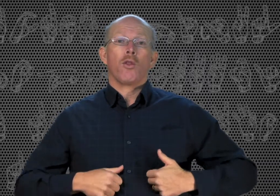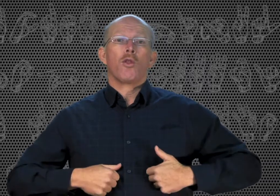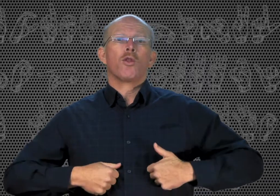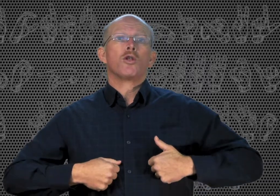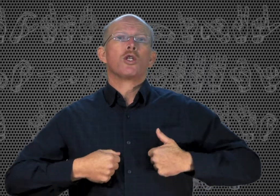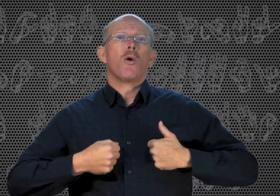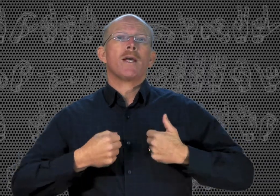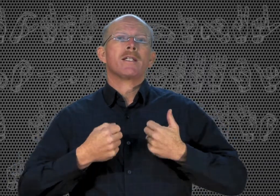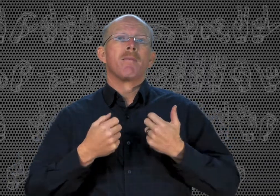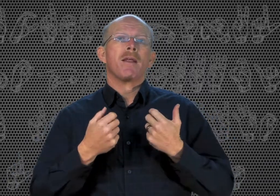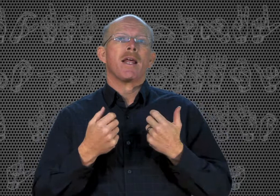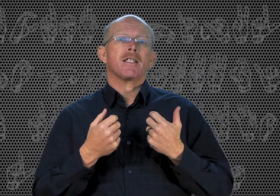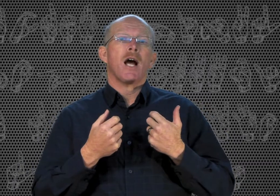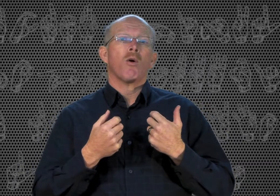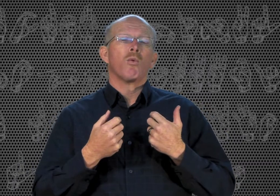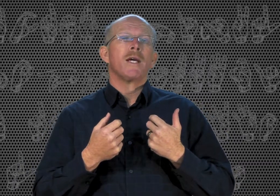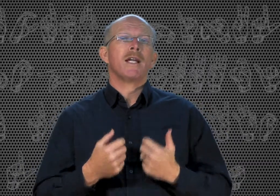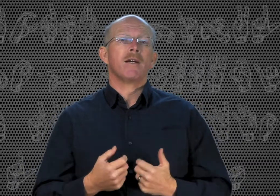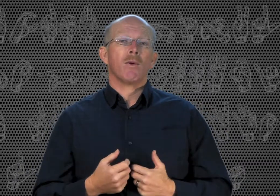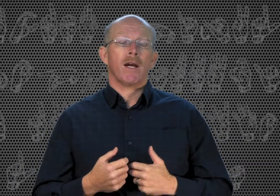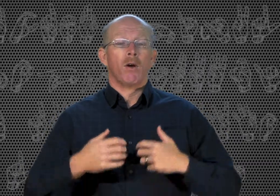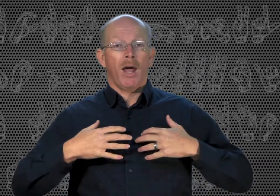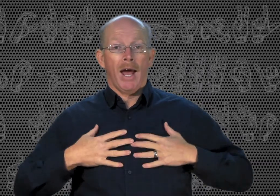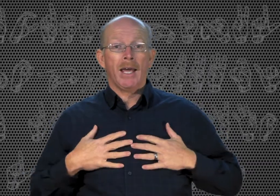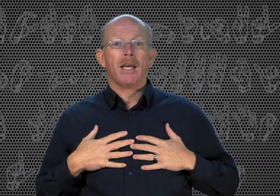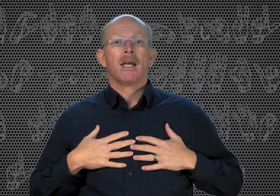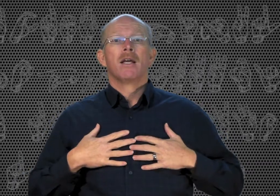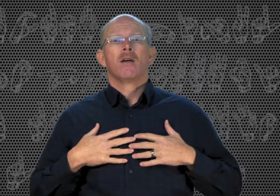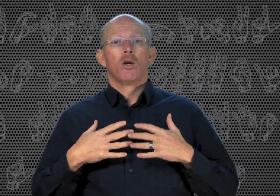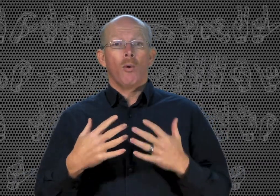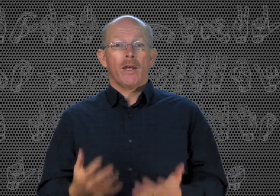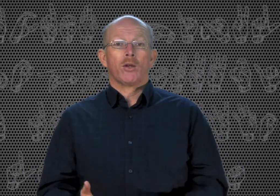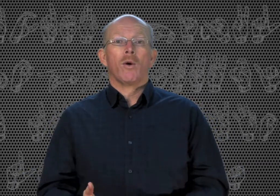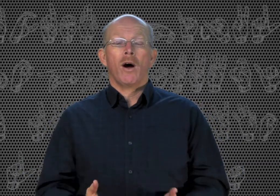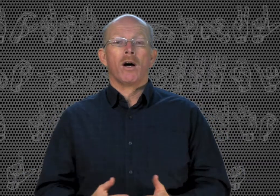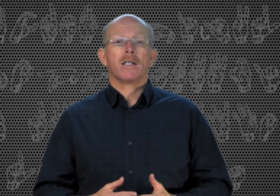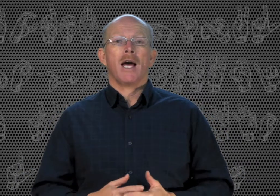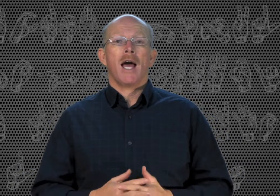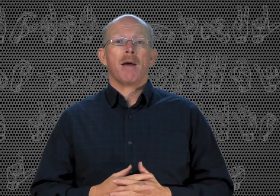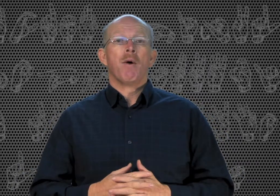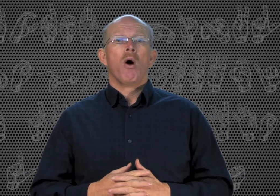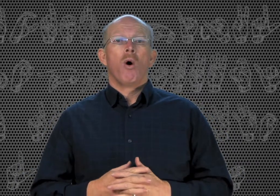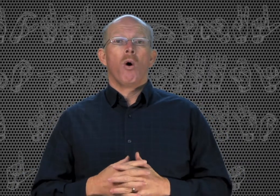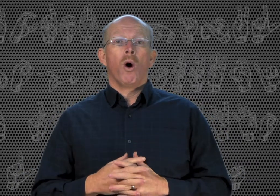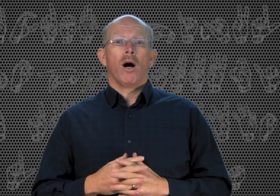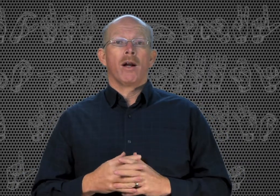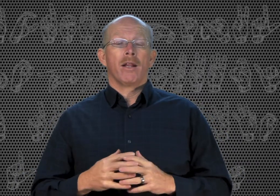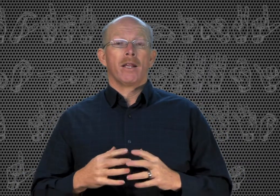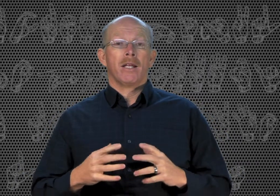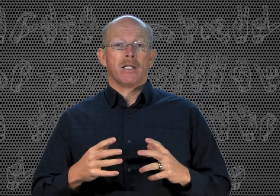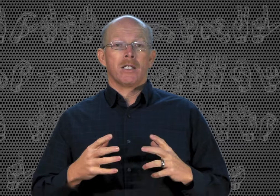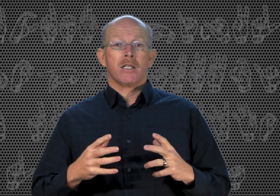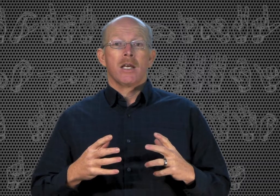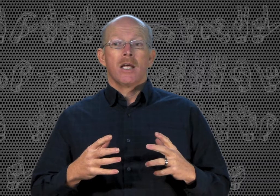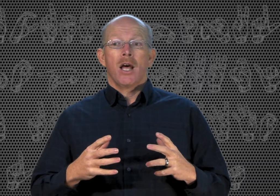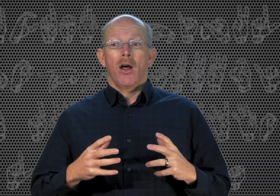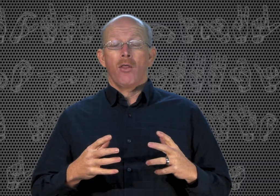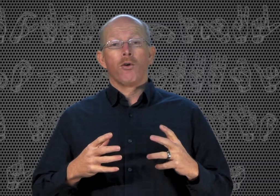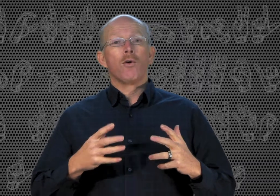showing something that's not really real, like going through a hard time. Or this is, through